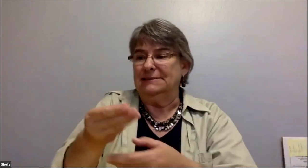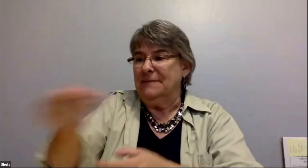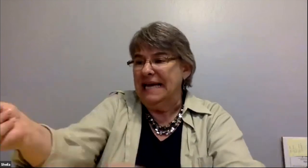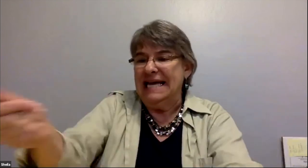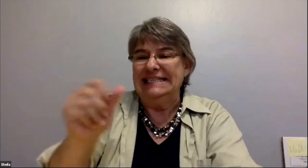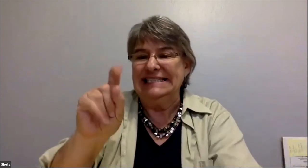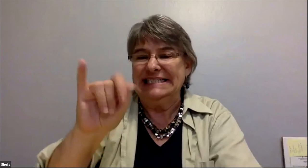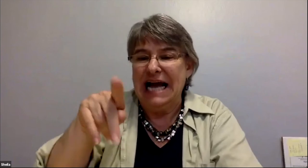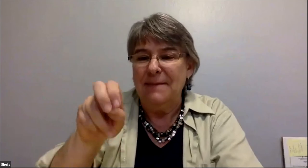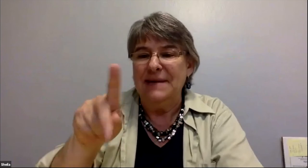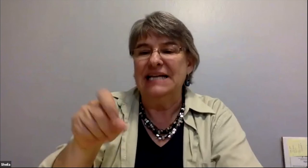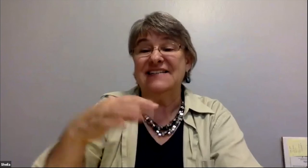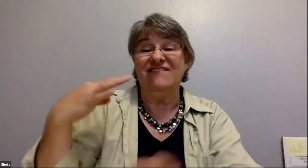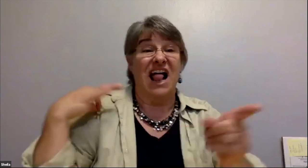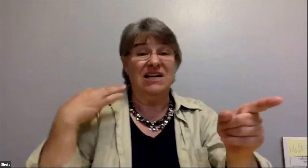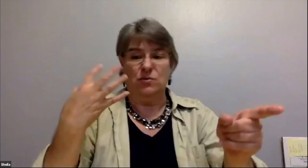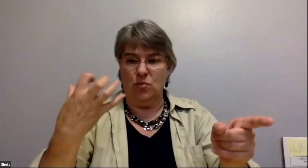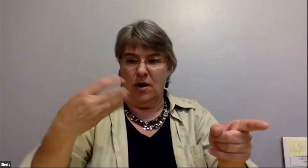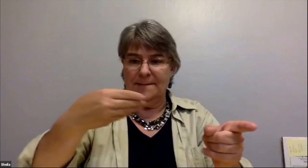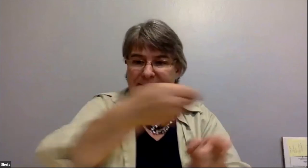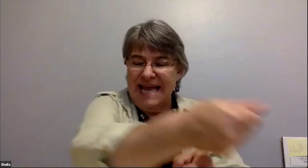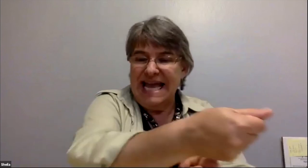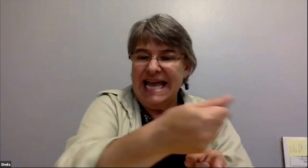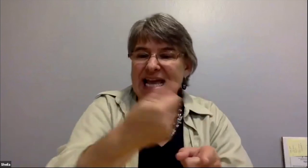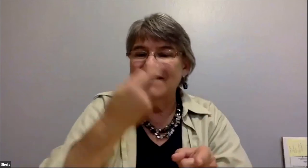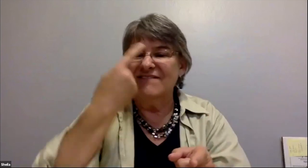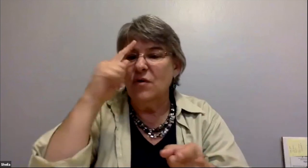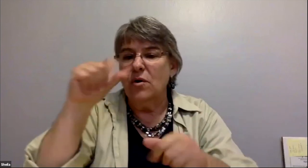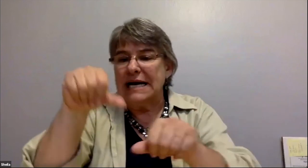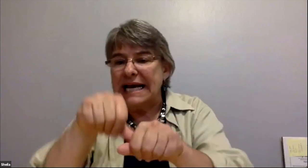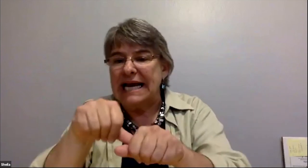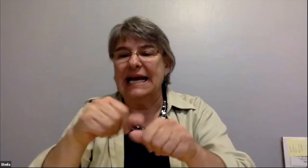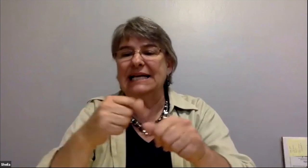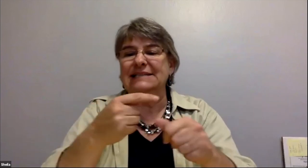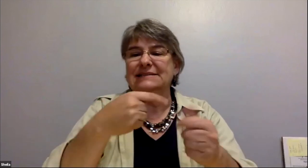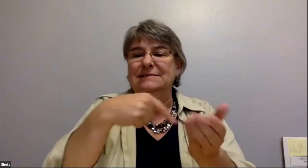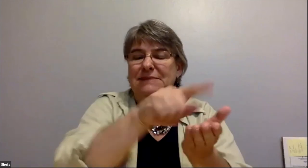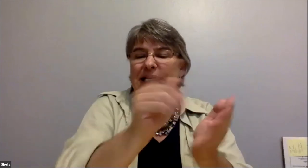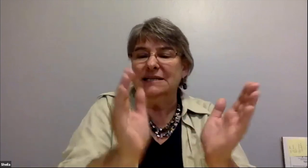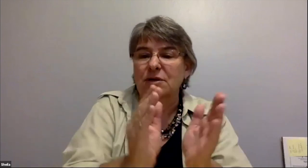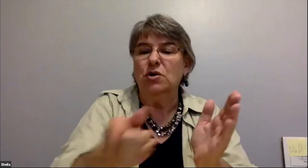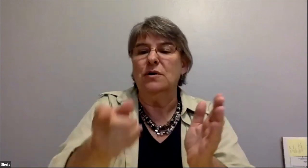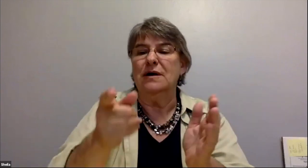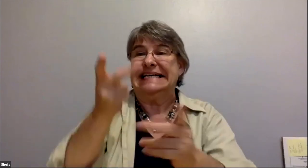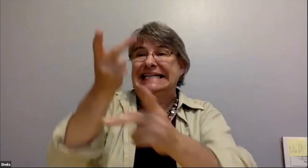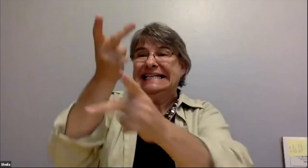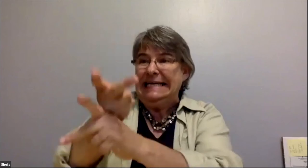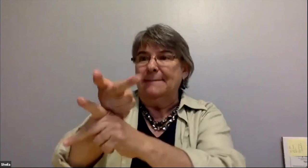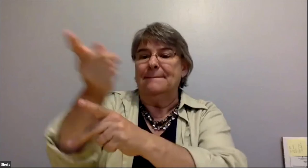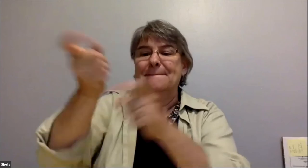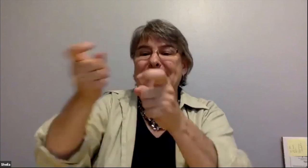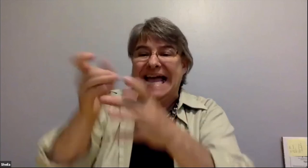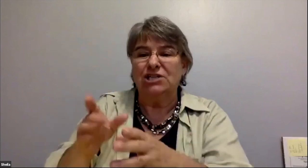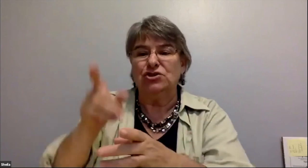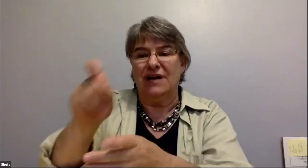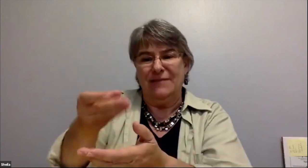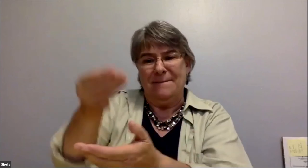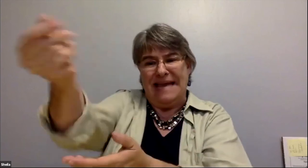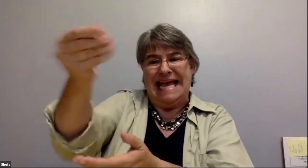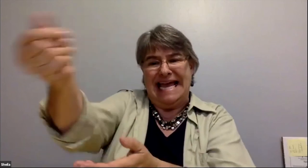to pay volunteers uh you want to you want to keep good managers on board you know because the managers people snatch